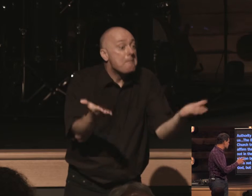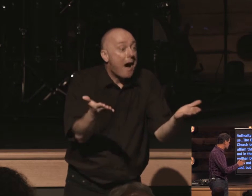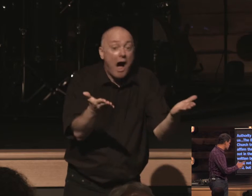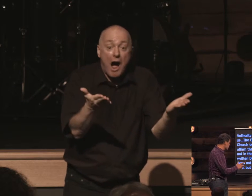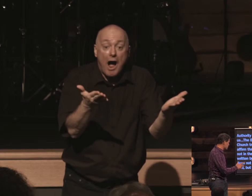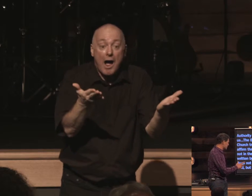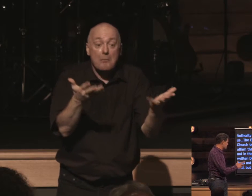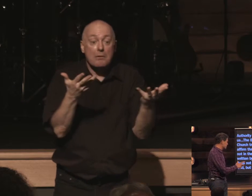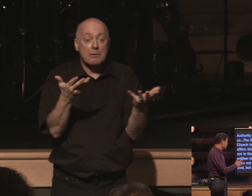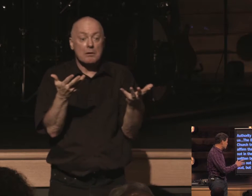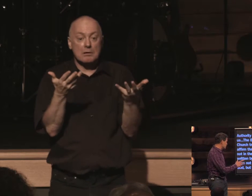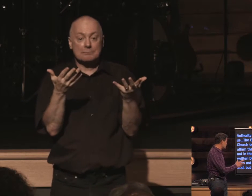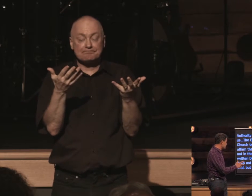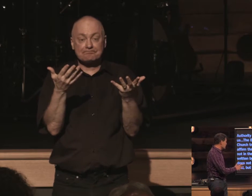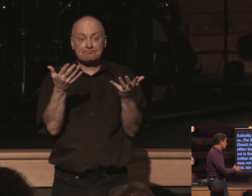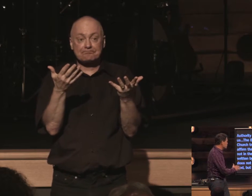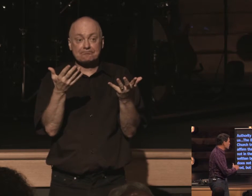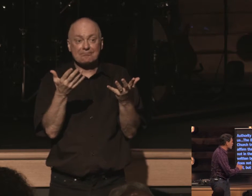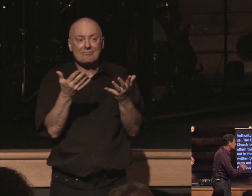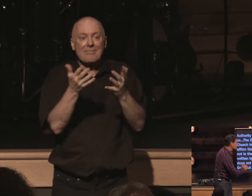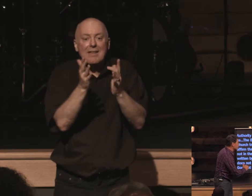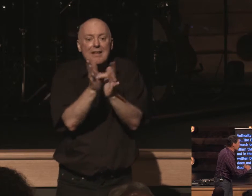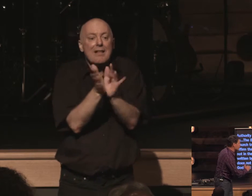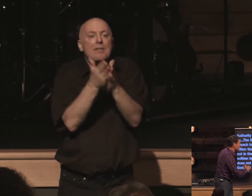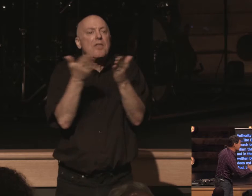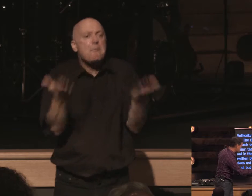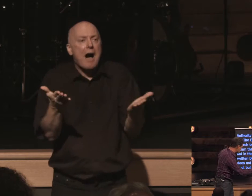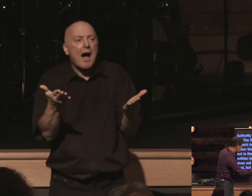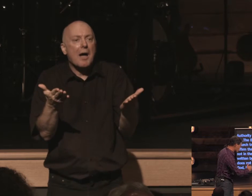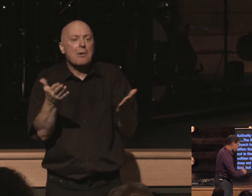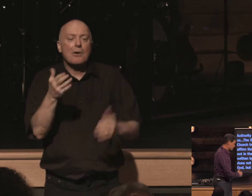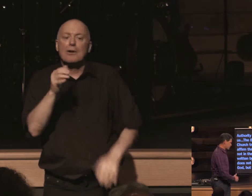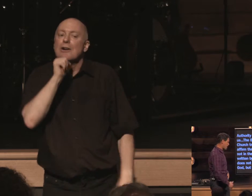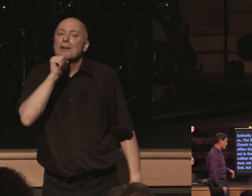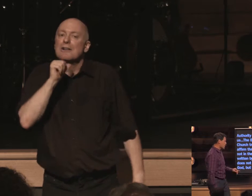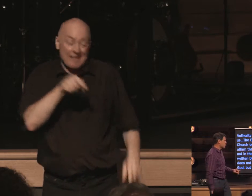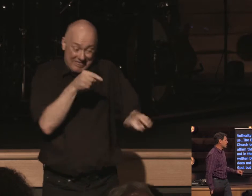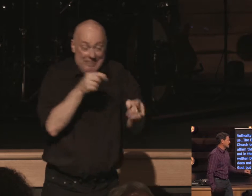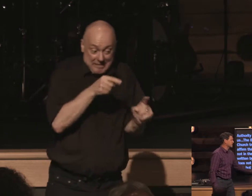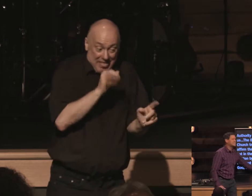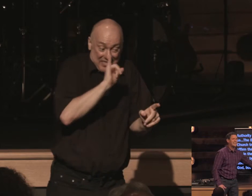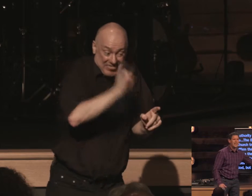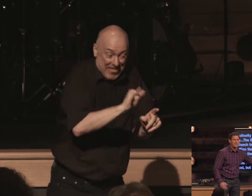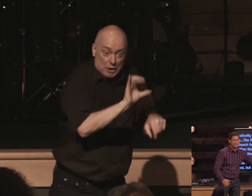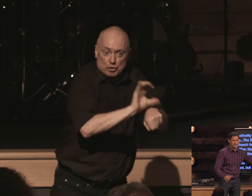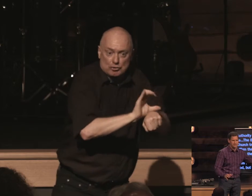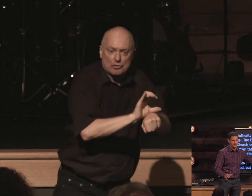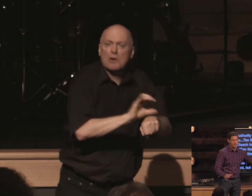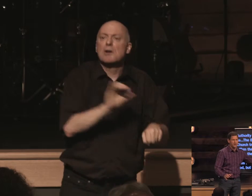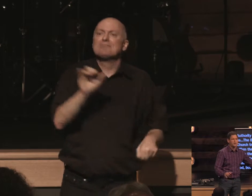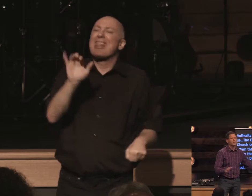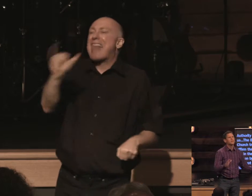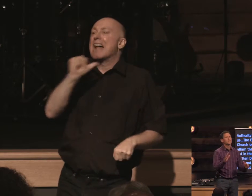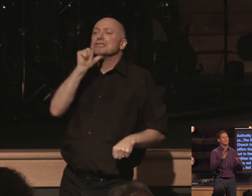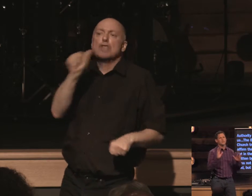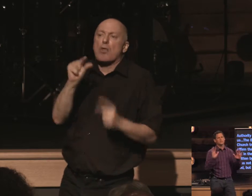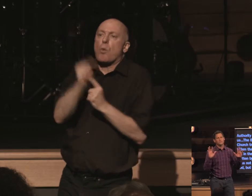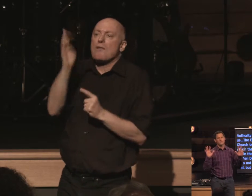of union union union does not say the bible is the word of god but that it contains it okay okay you just just